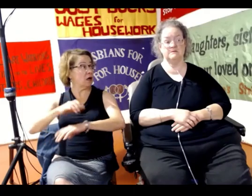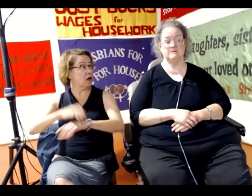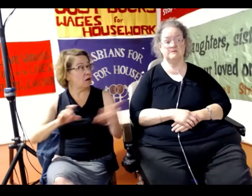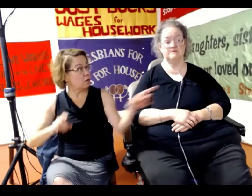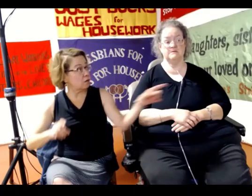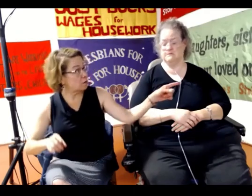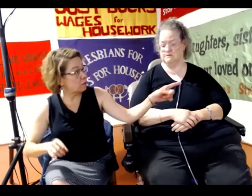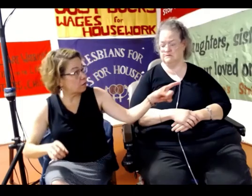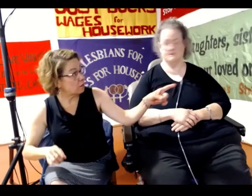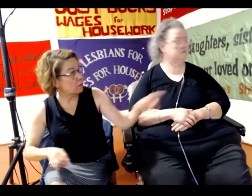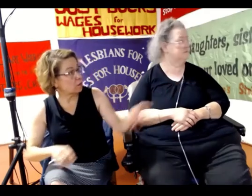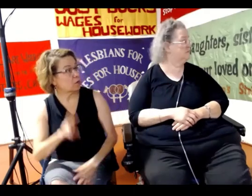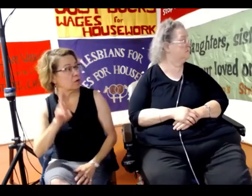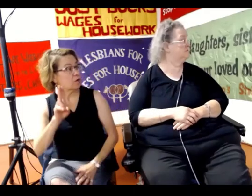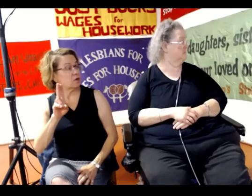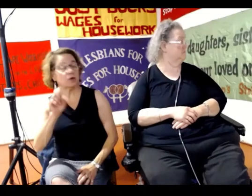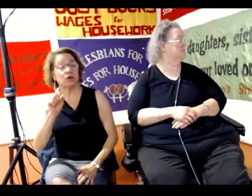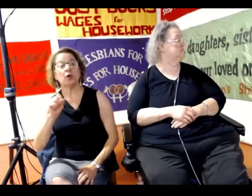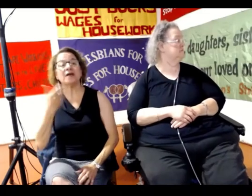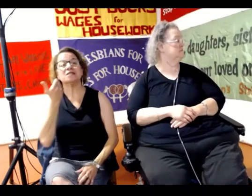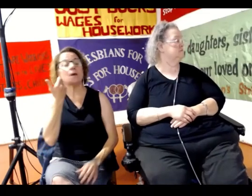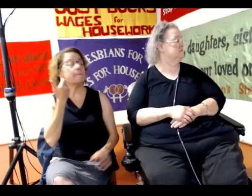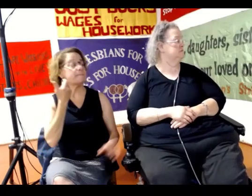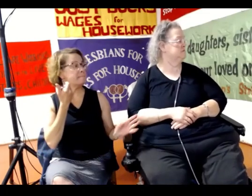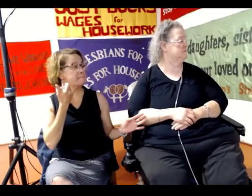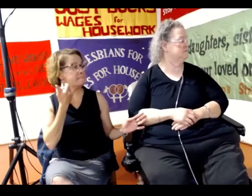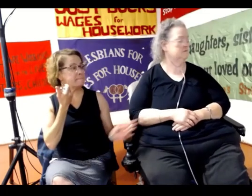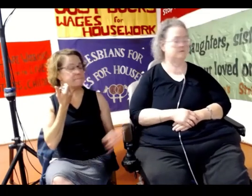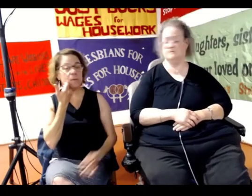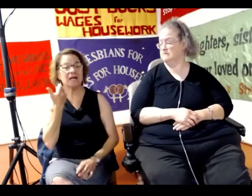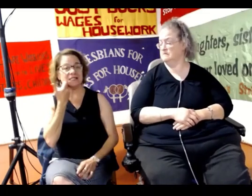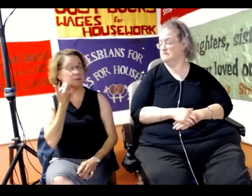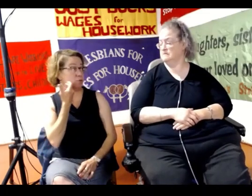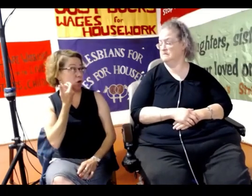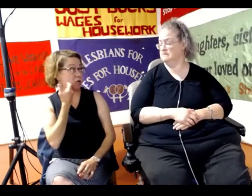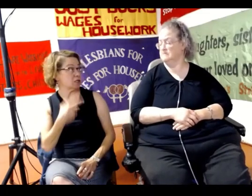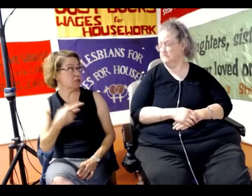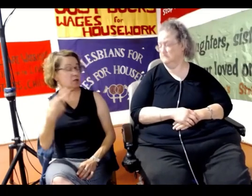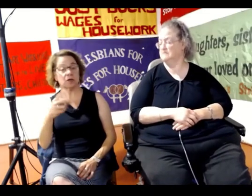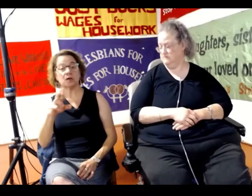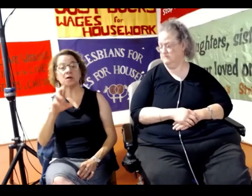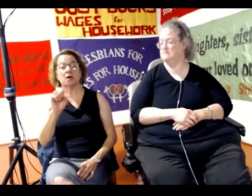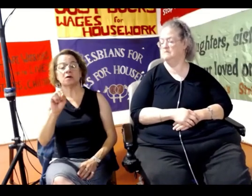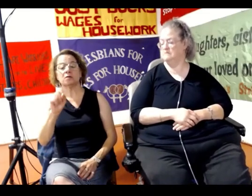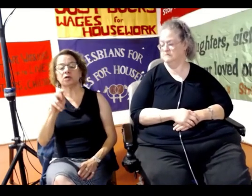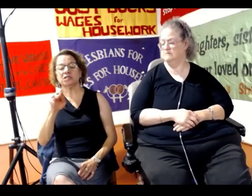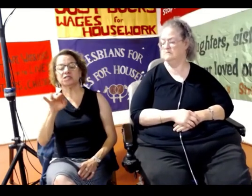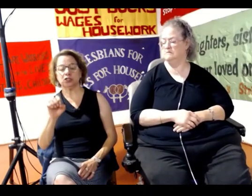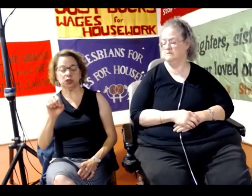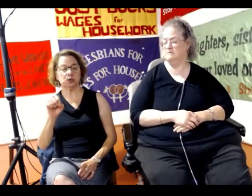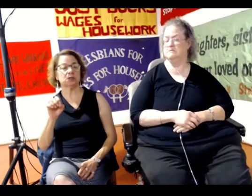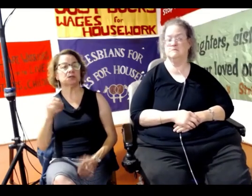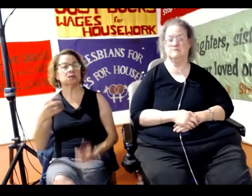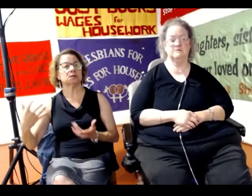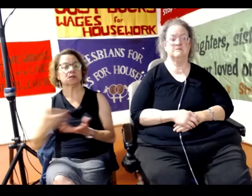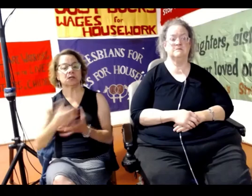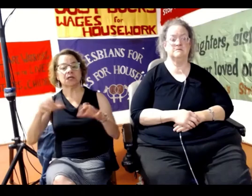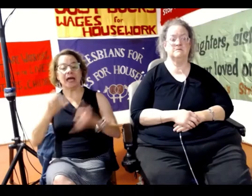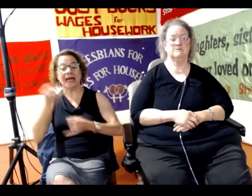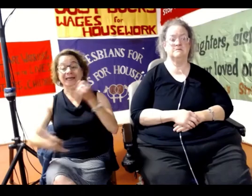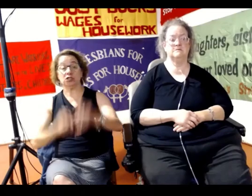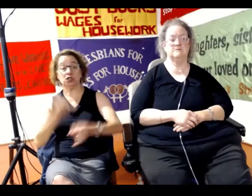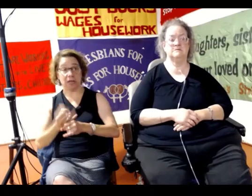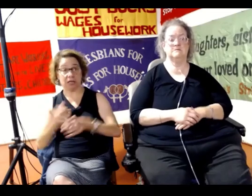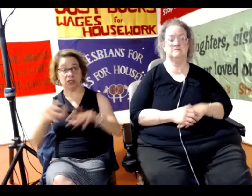International Prostitutes Collective. We're an international network with people in many countries,